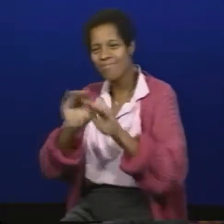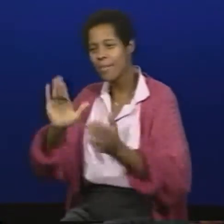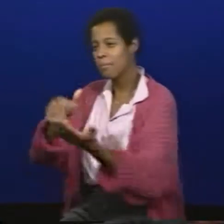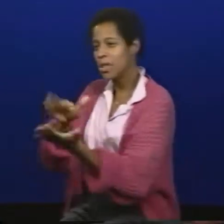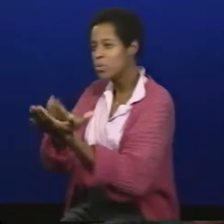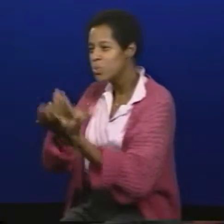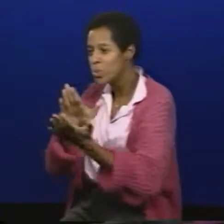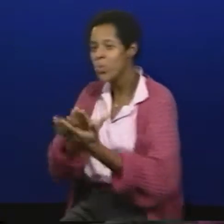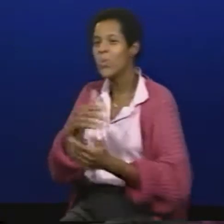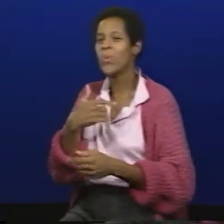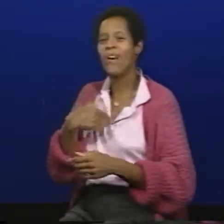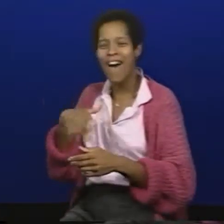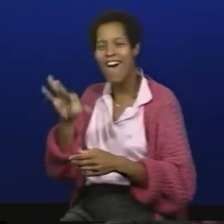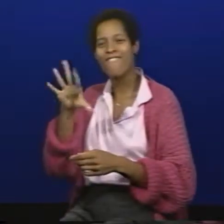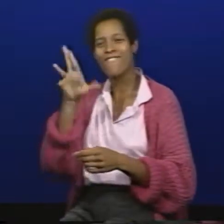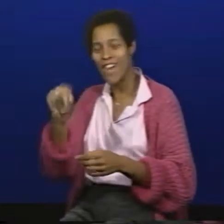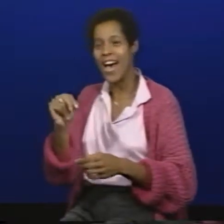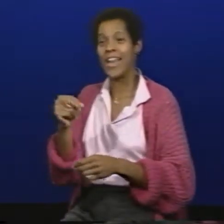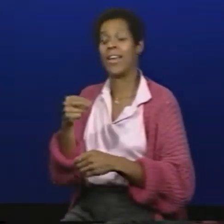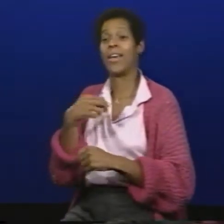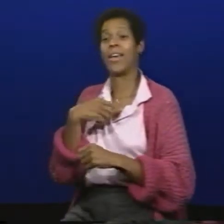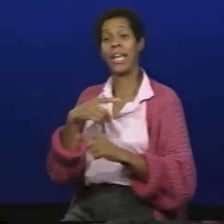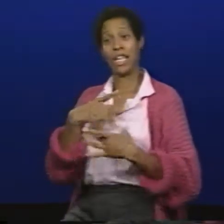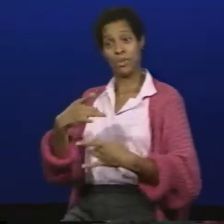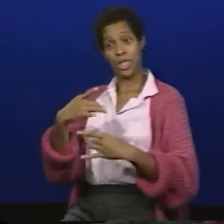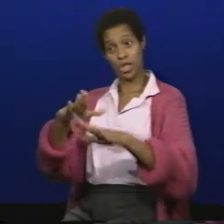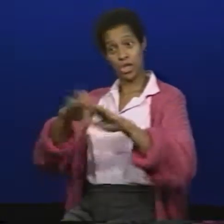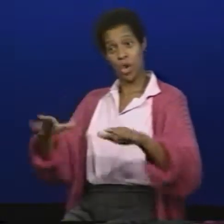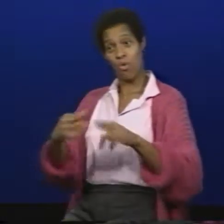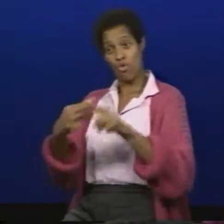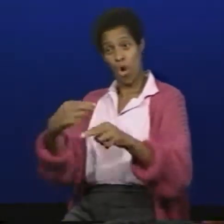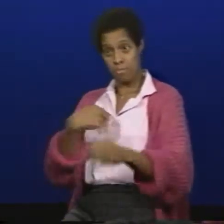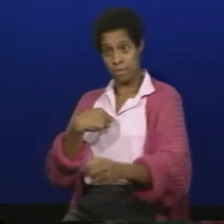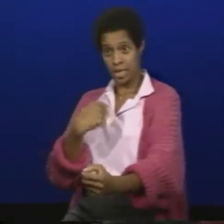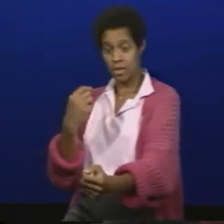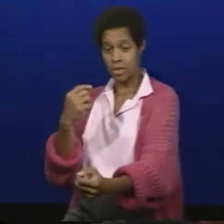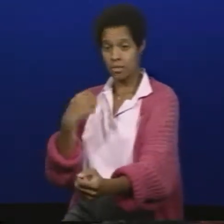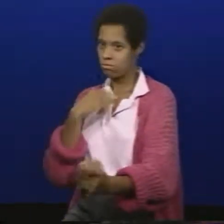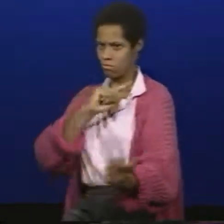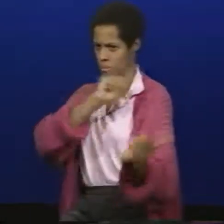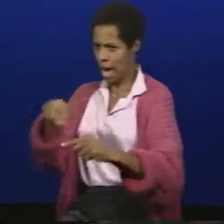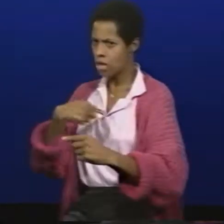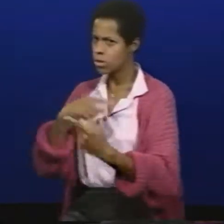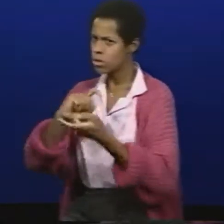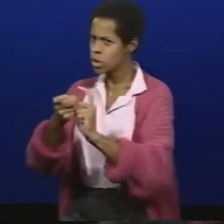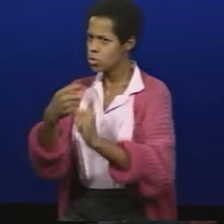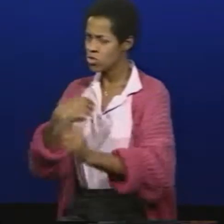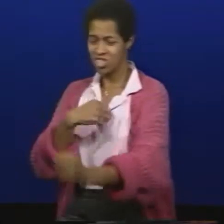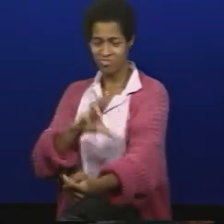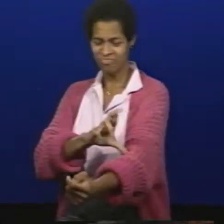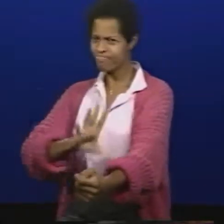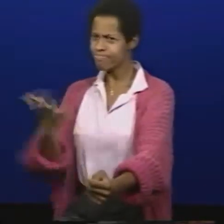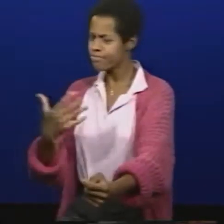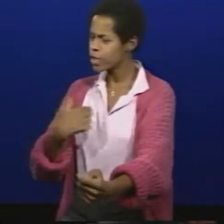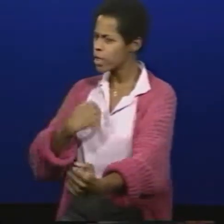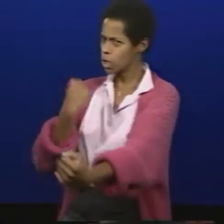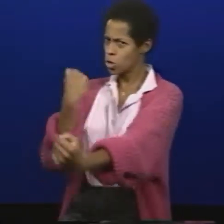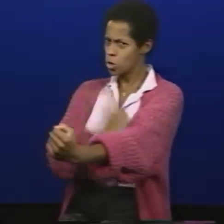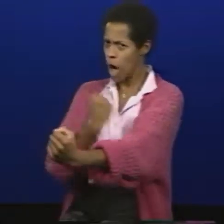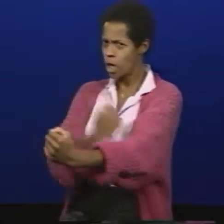Fanwood School for the Deaf I liked working there and when I went there the kids